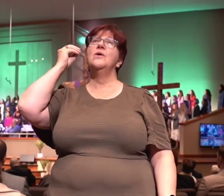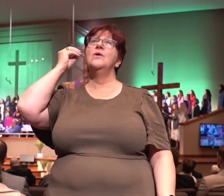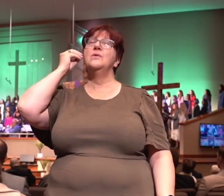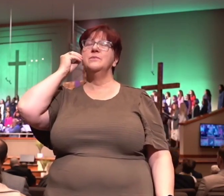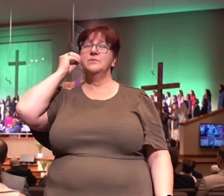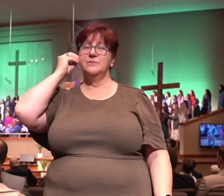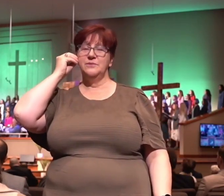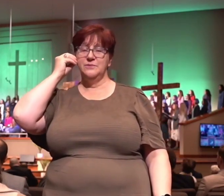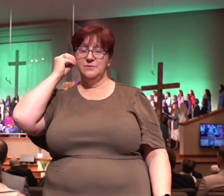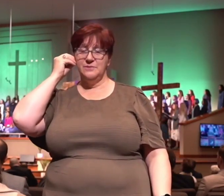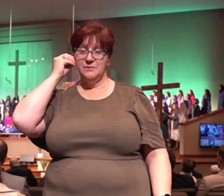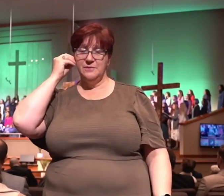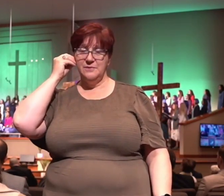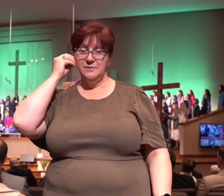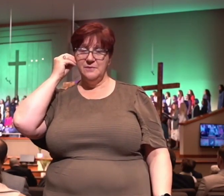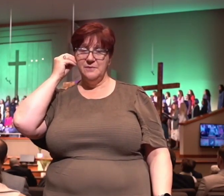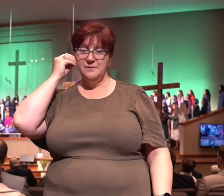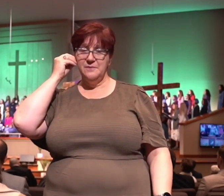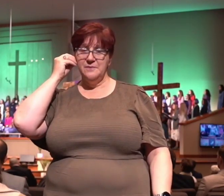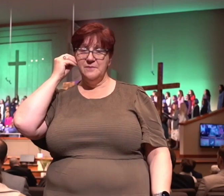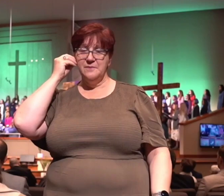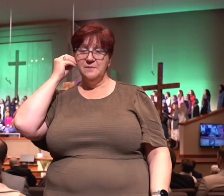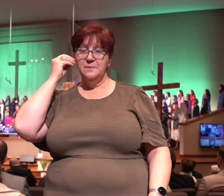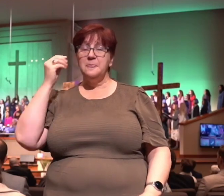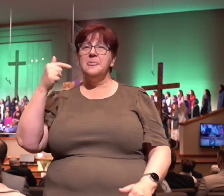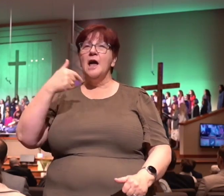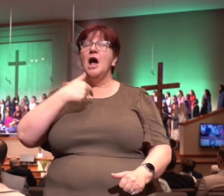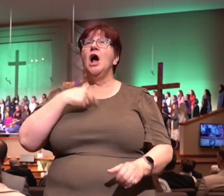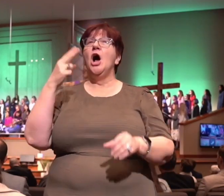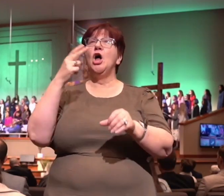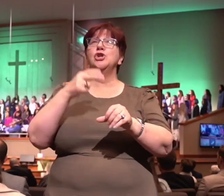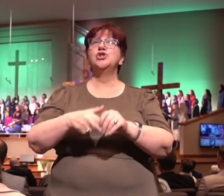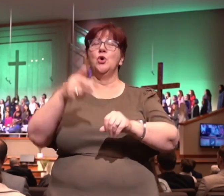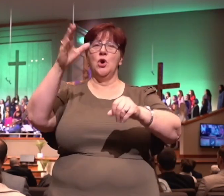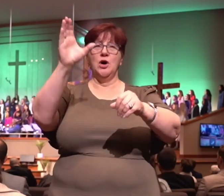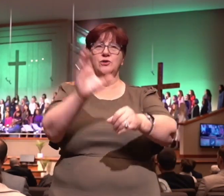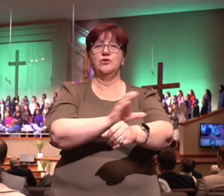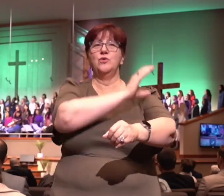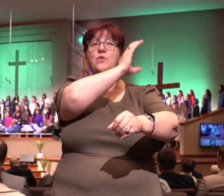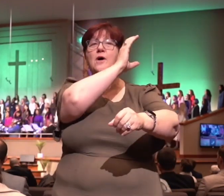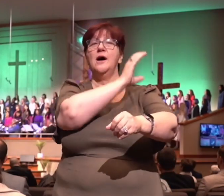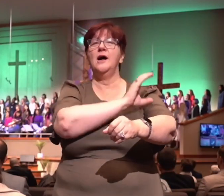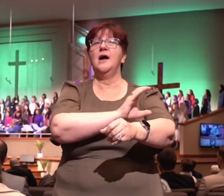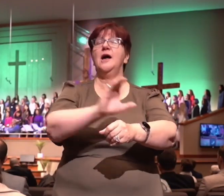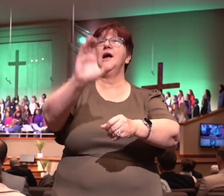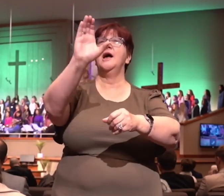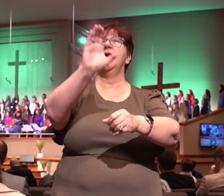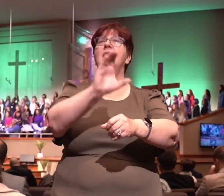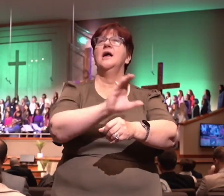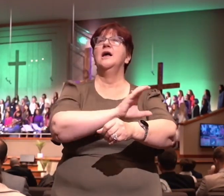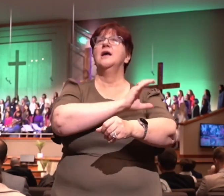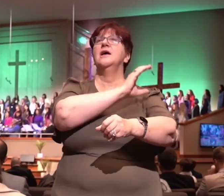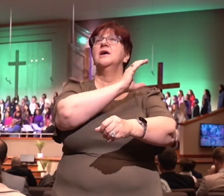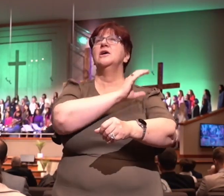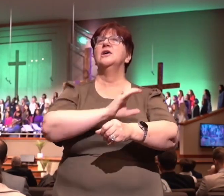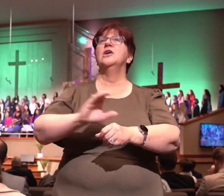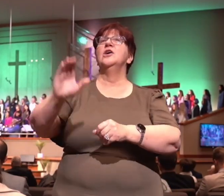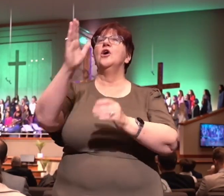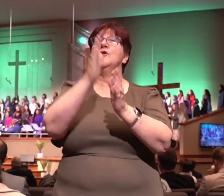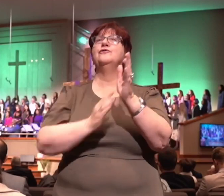Then I'll join the chorus. And